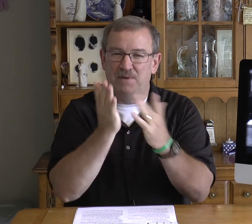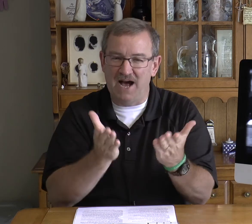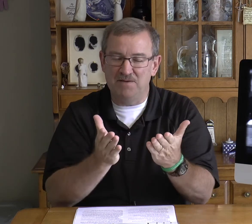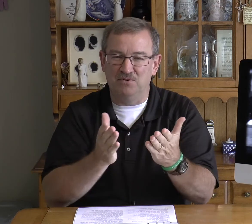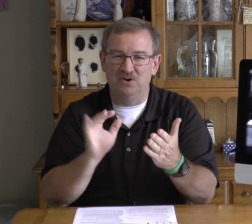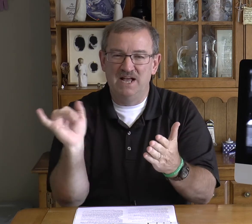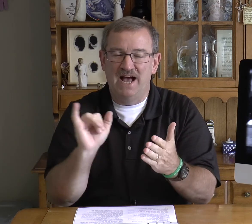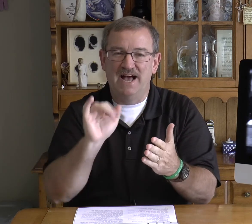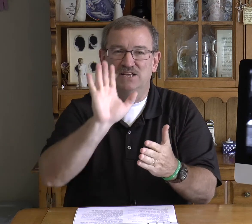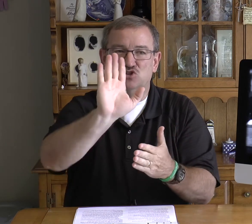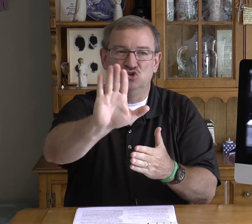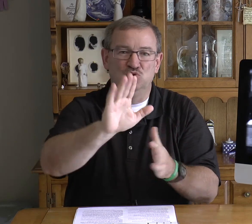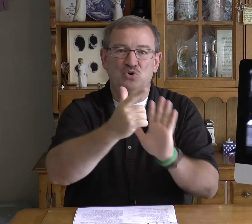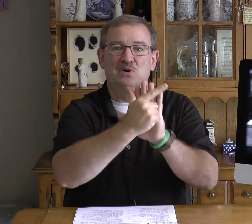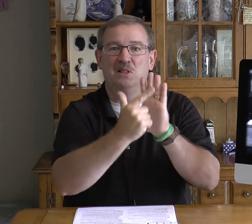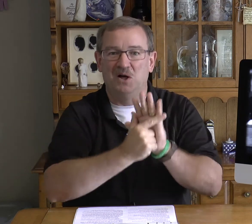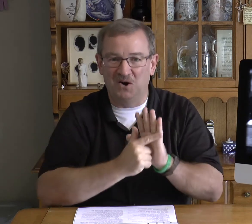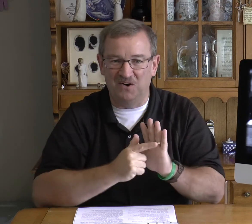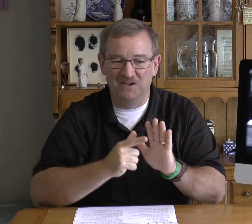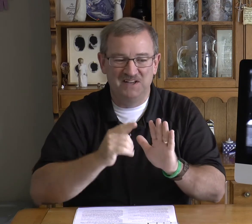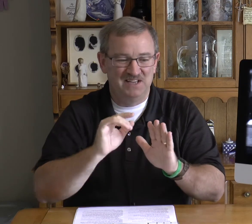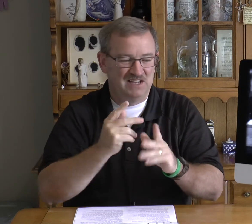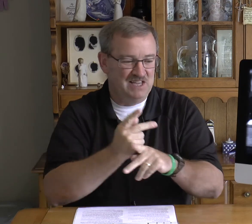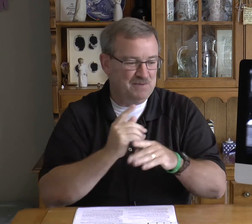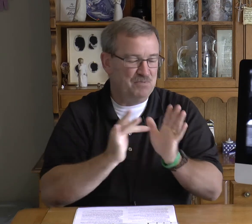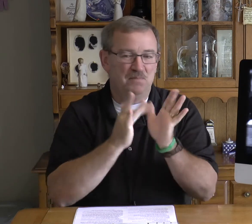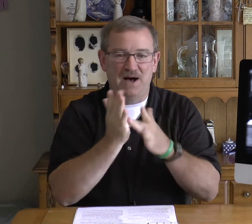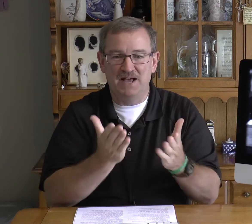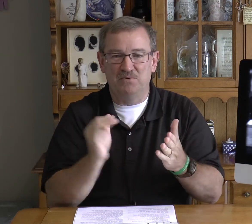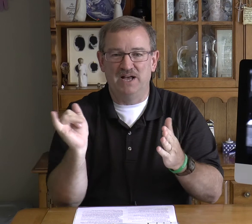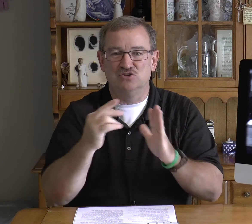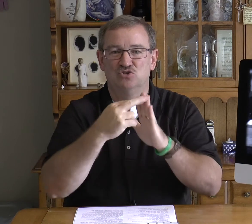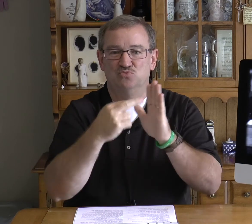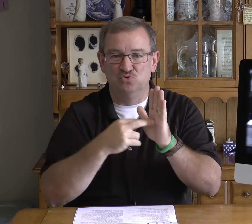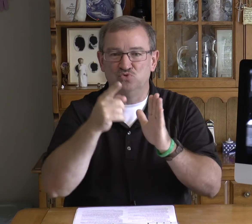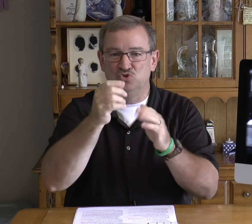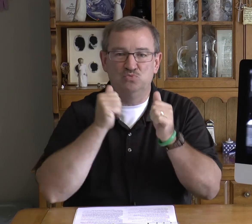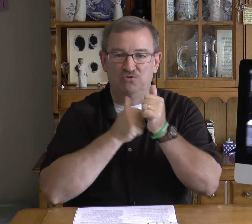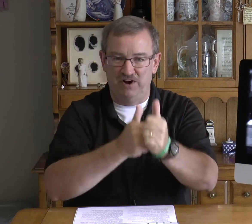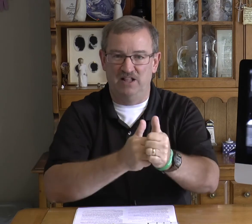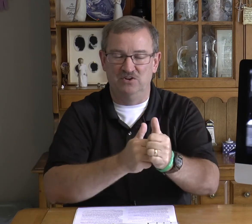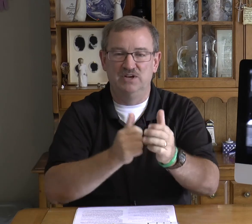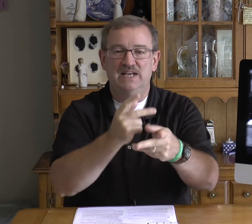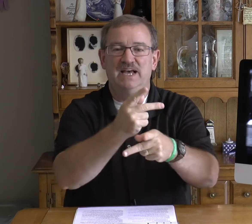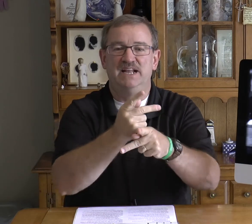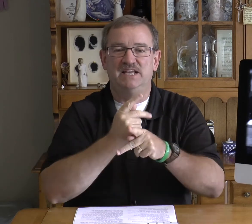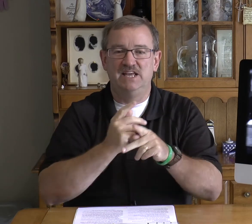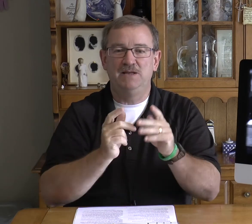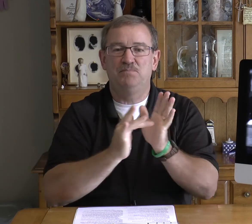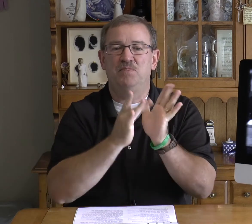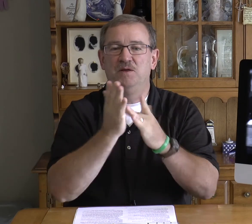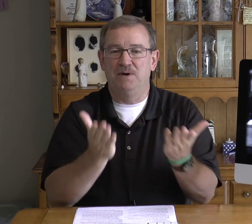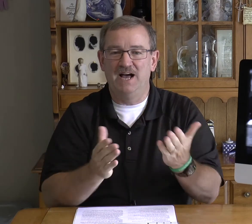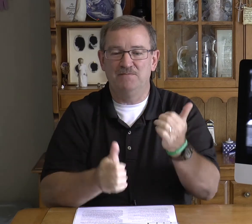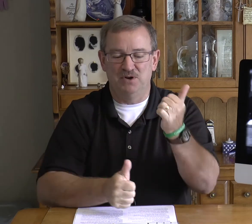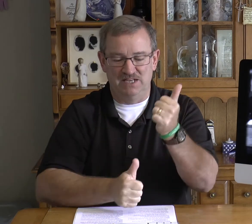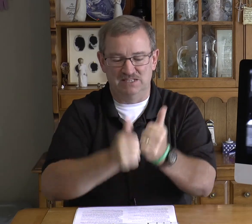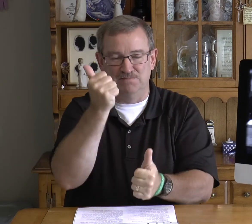Bible as your law keep the Bible as the rules you will follow and keep the Bible as the